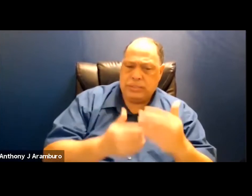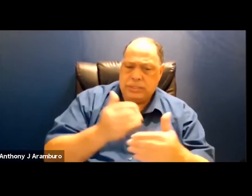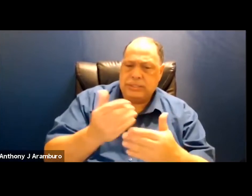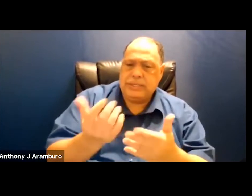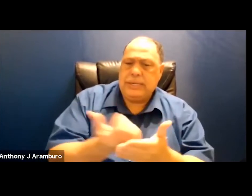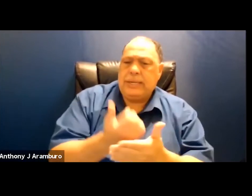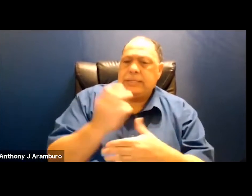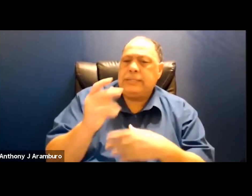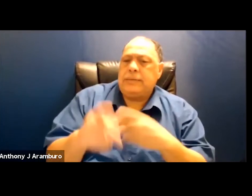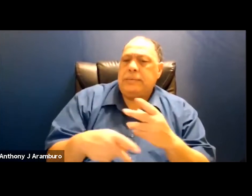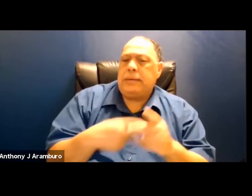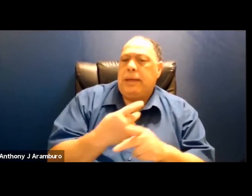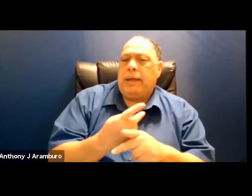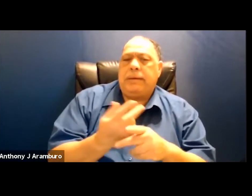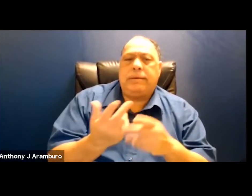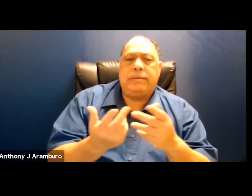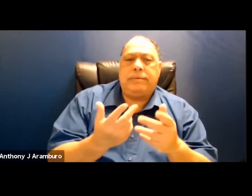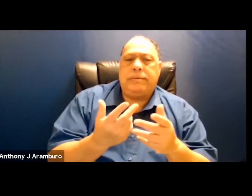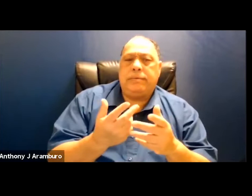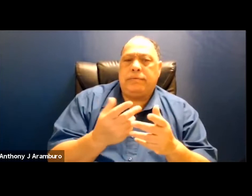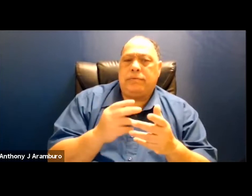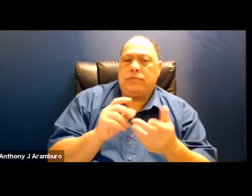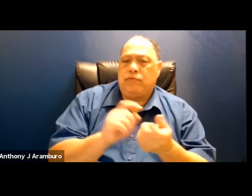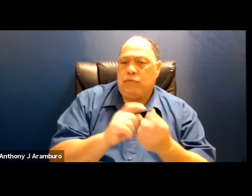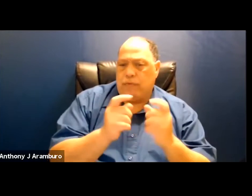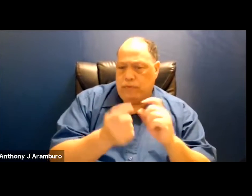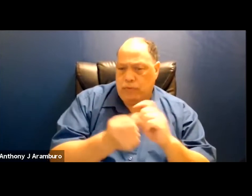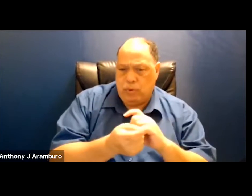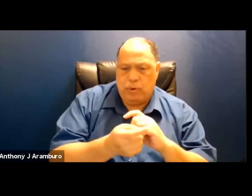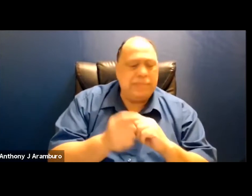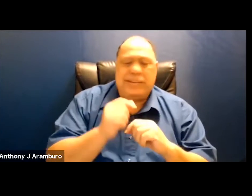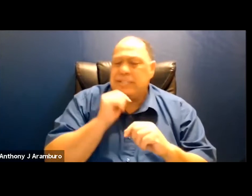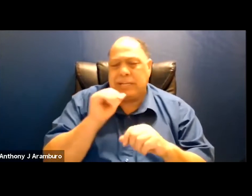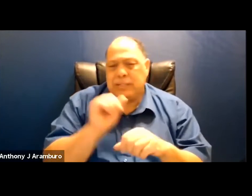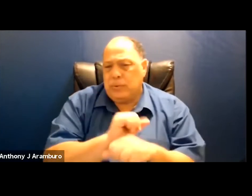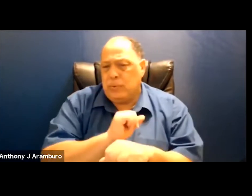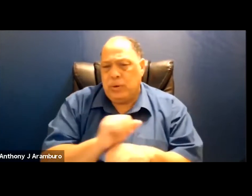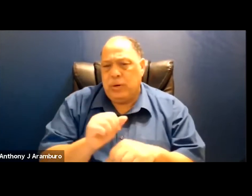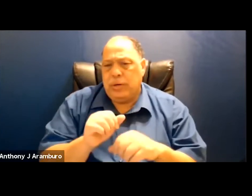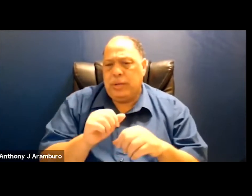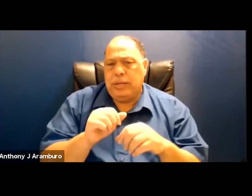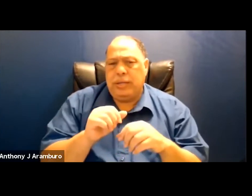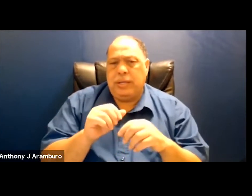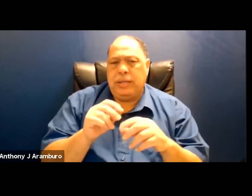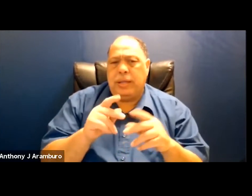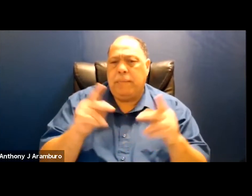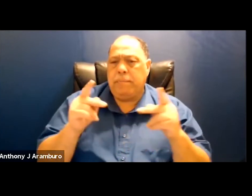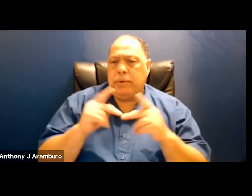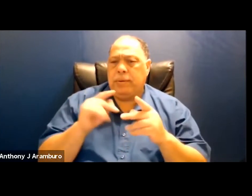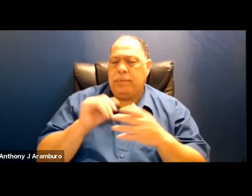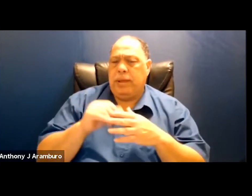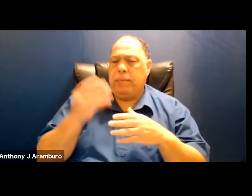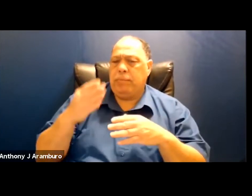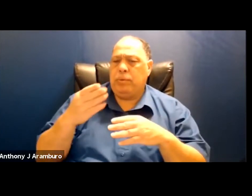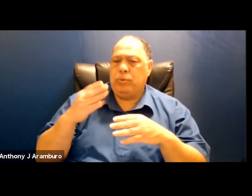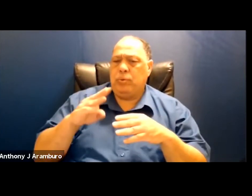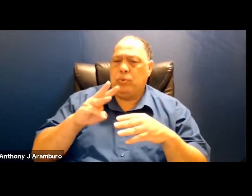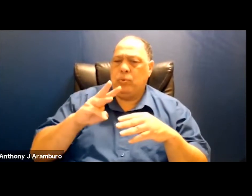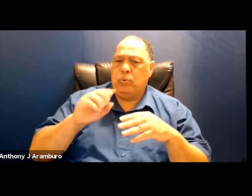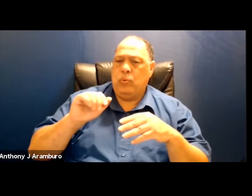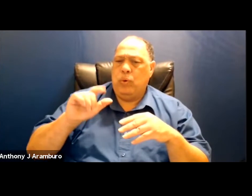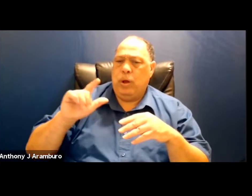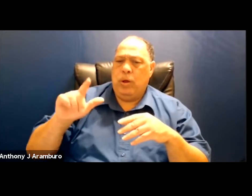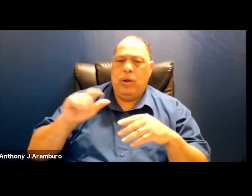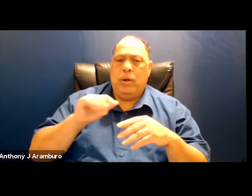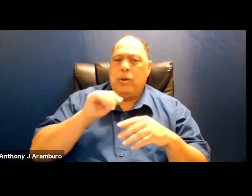uh you know some reform or something like that it does not work they put up that blue wall and they will not uh not